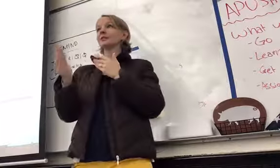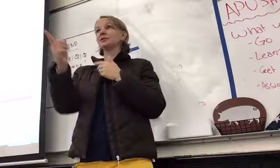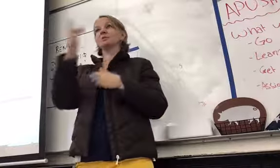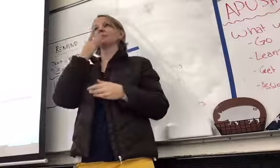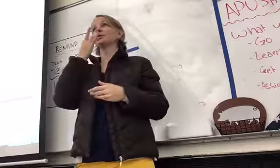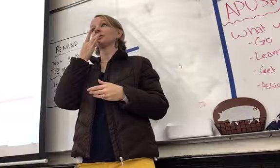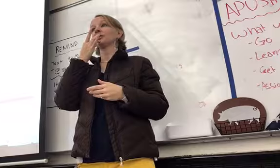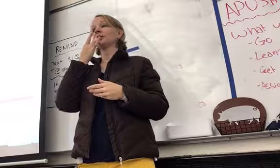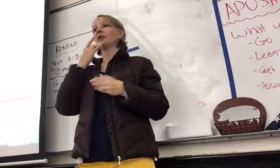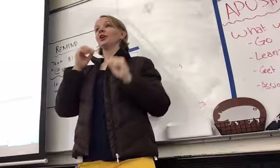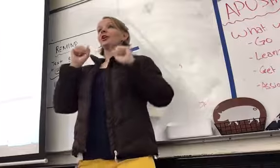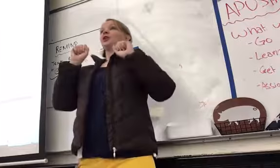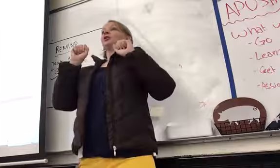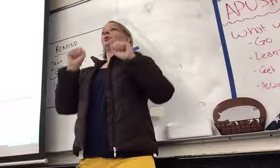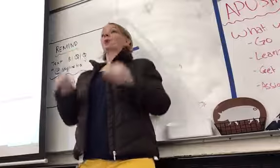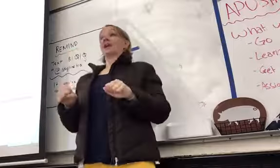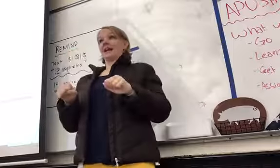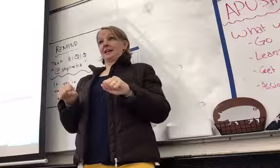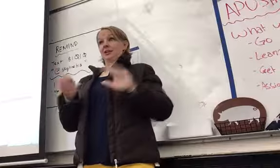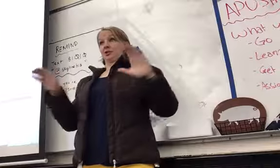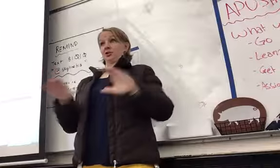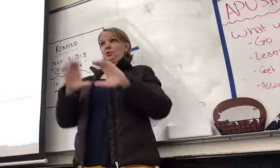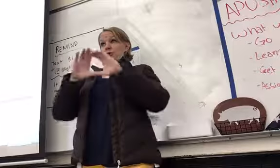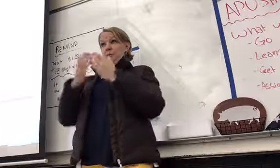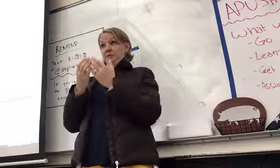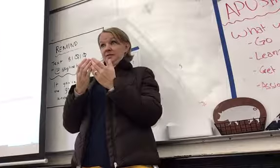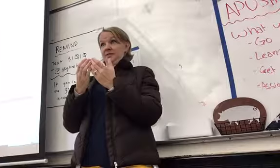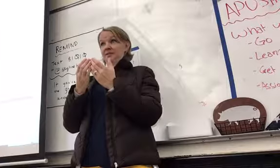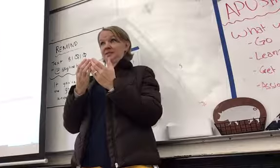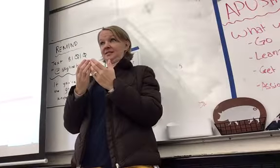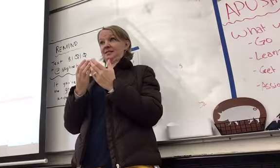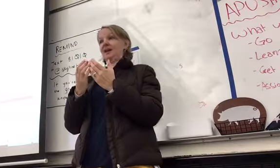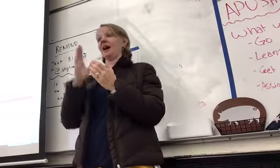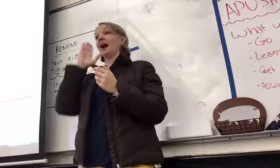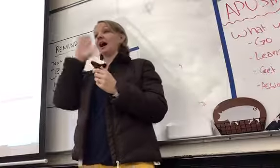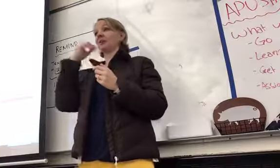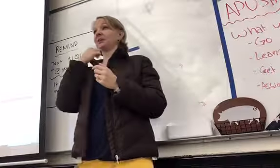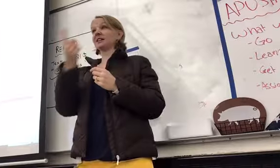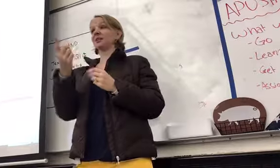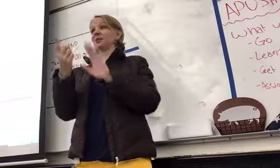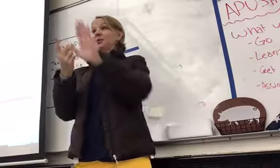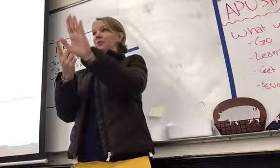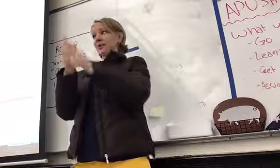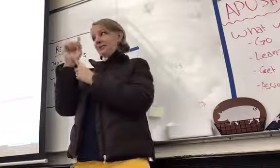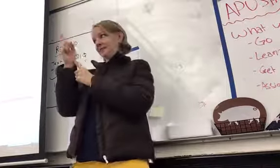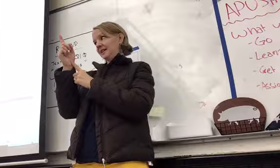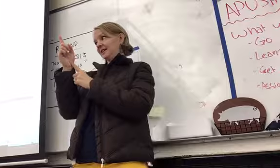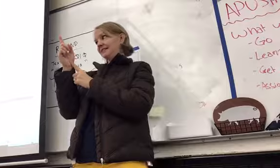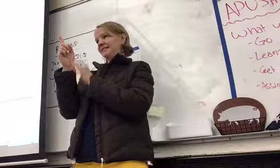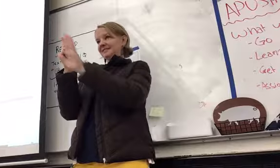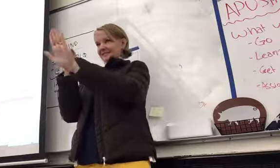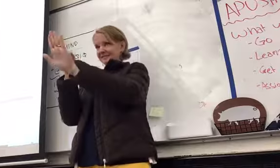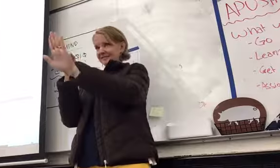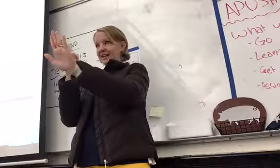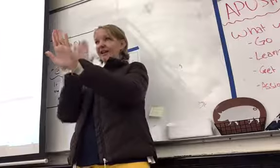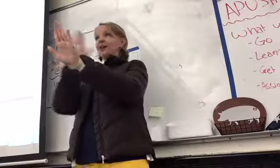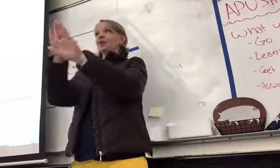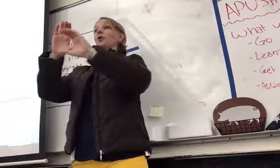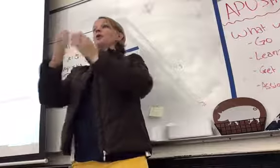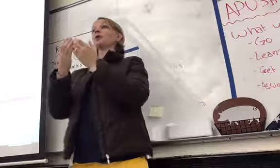can do this in groups, okay? And I will tell you in a second, there's a little asterisk, your groups can be up to four